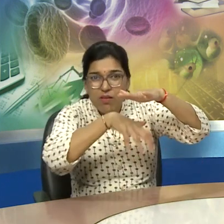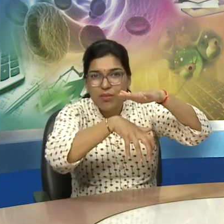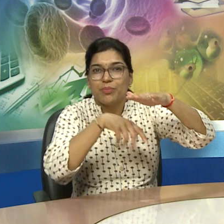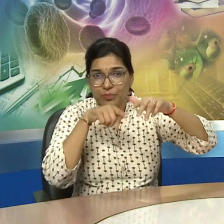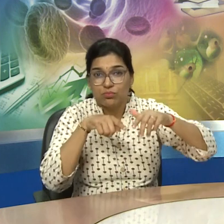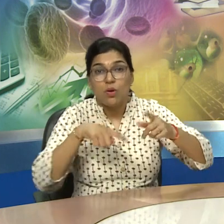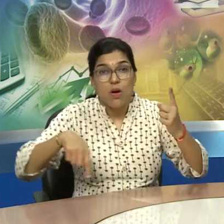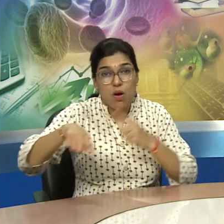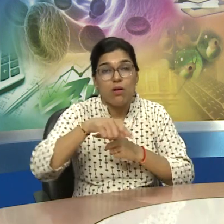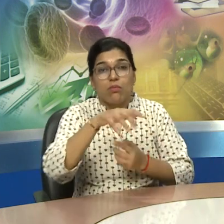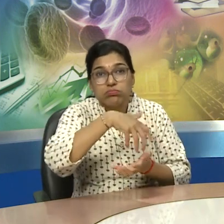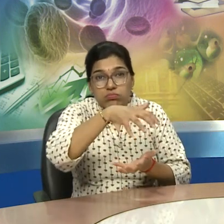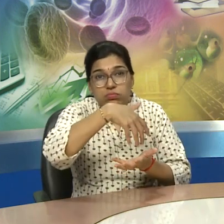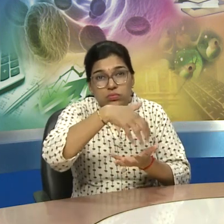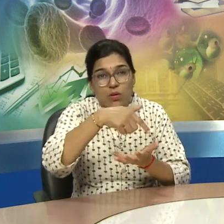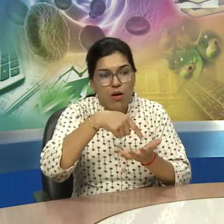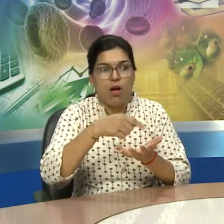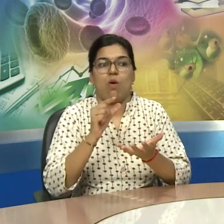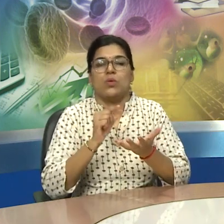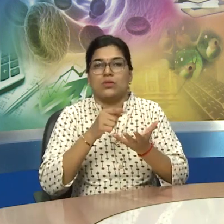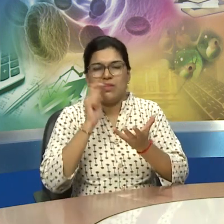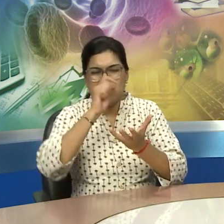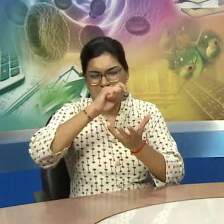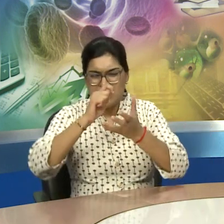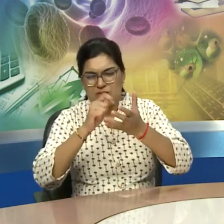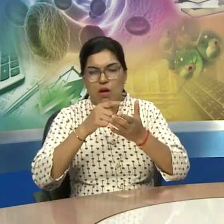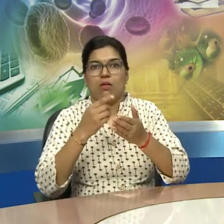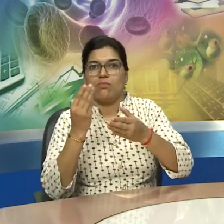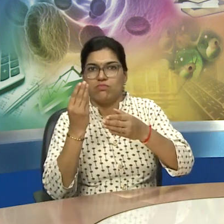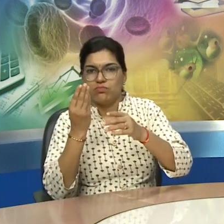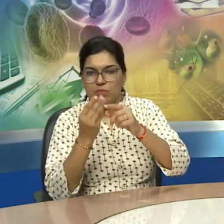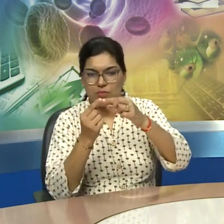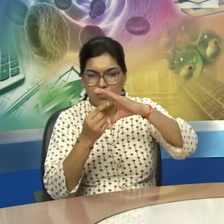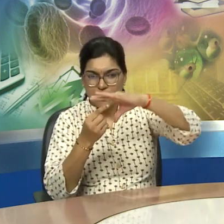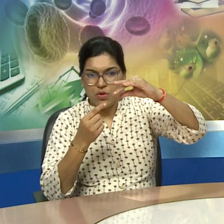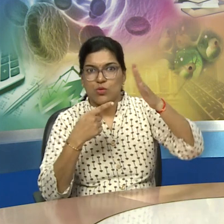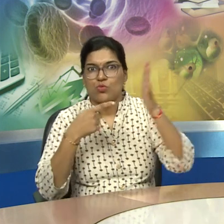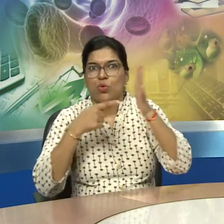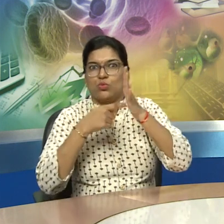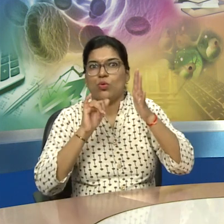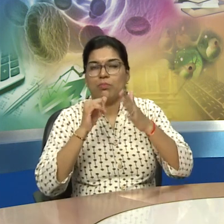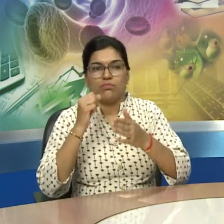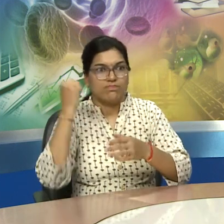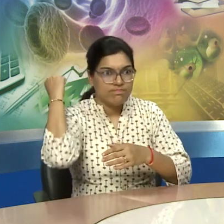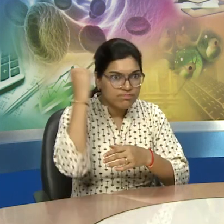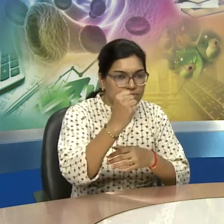because the things and resources need to be catered for those people